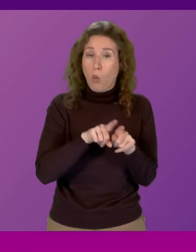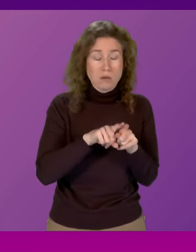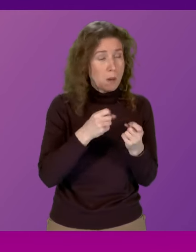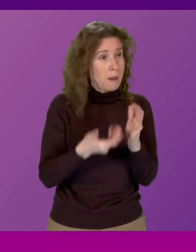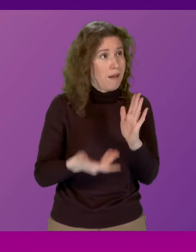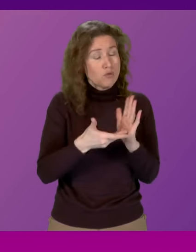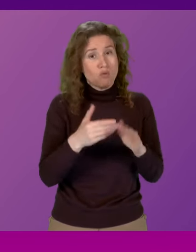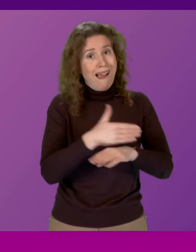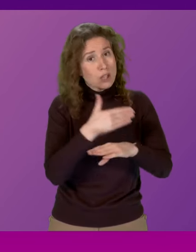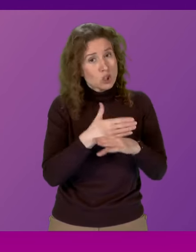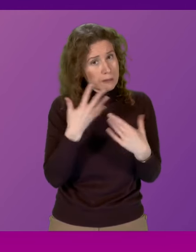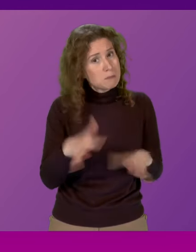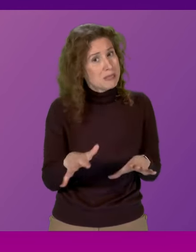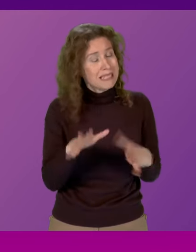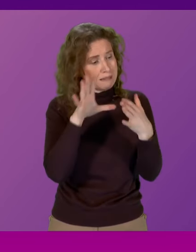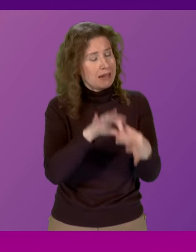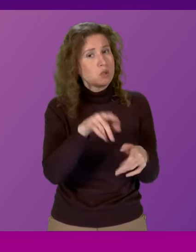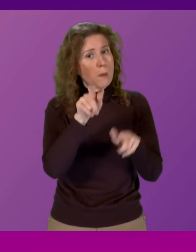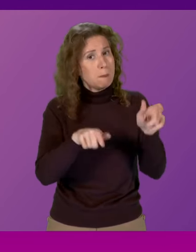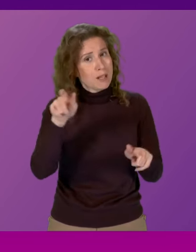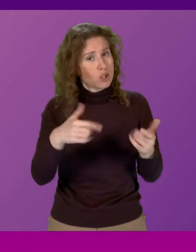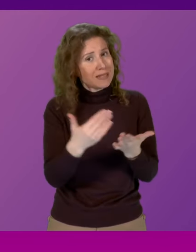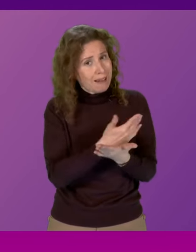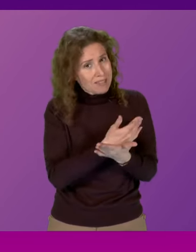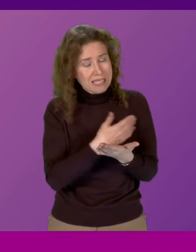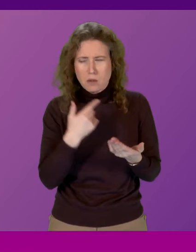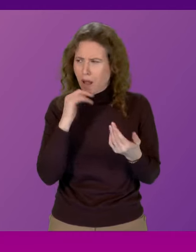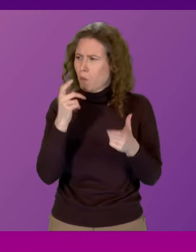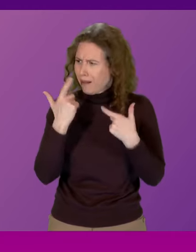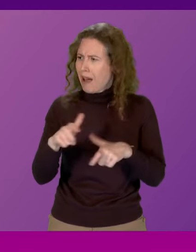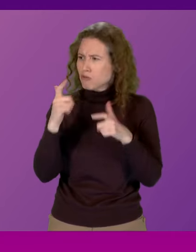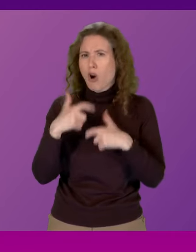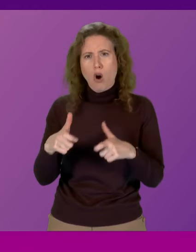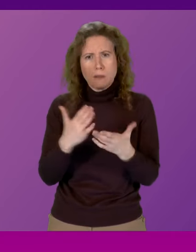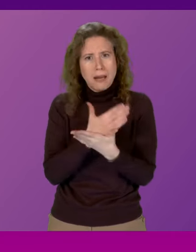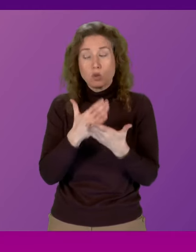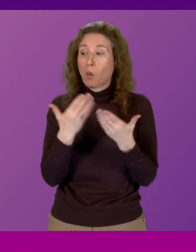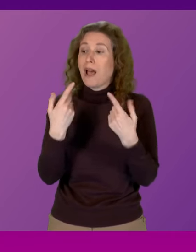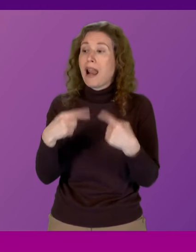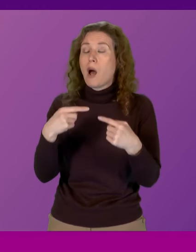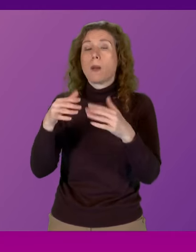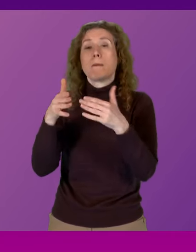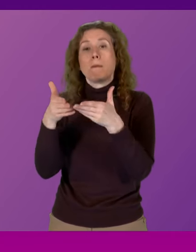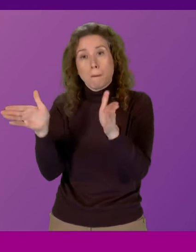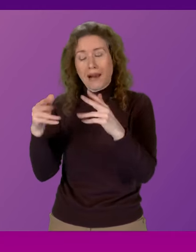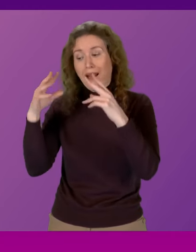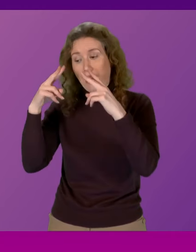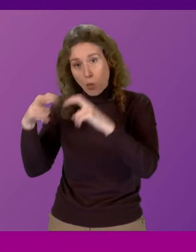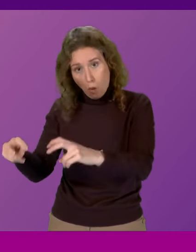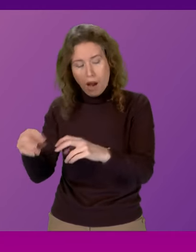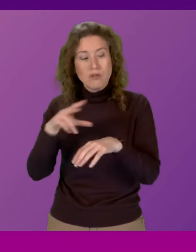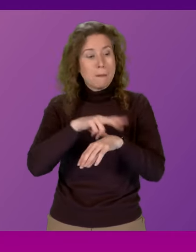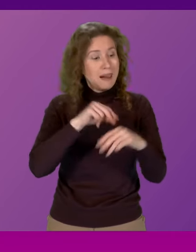actions in relation to patient safety. So I will continue to ensure that we allow the public inquiry, allow the police investigation